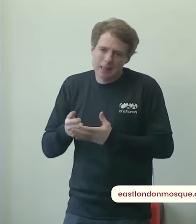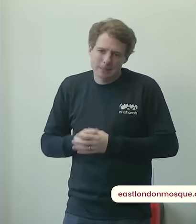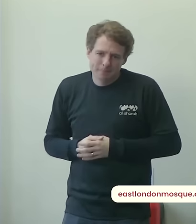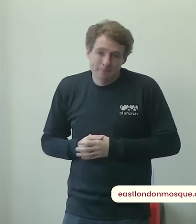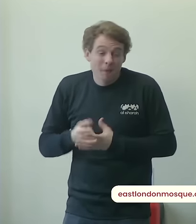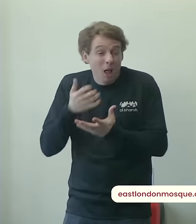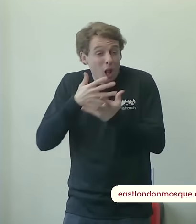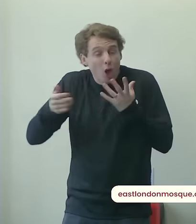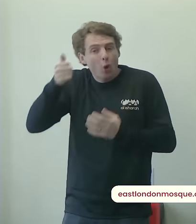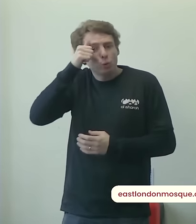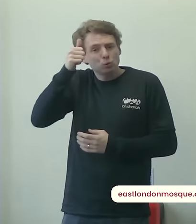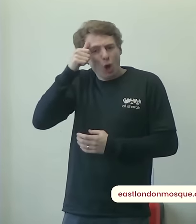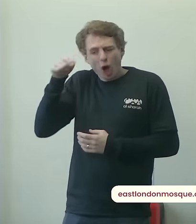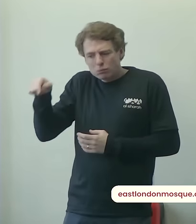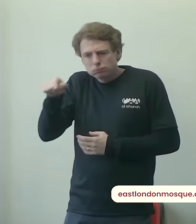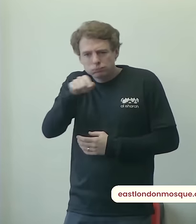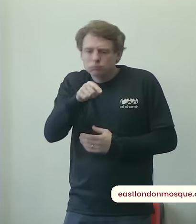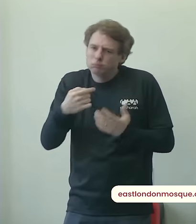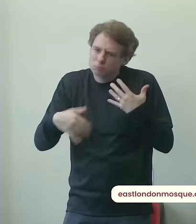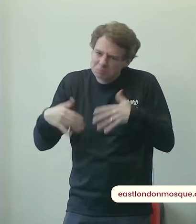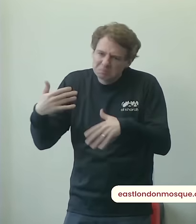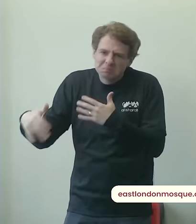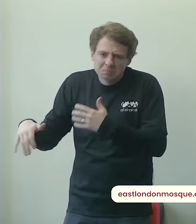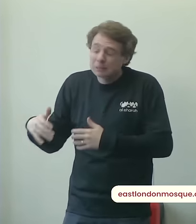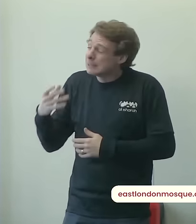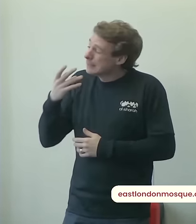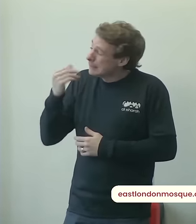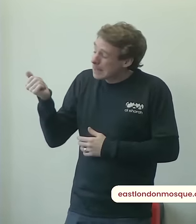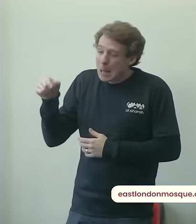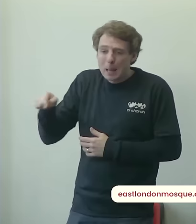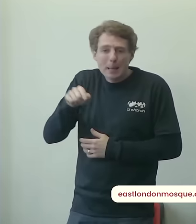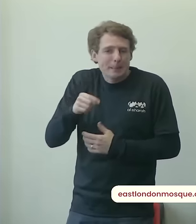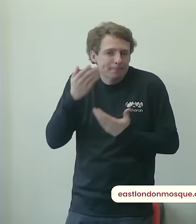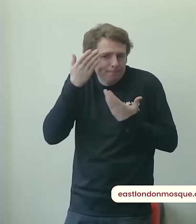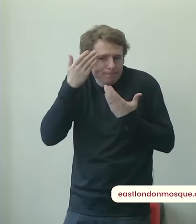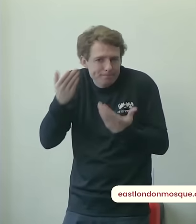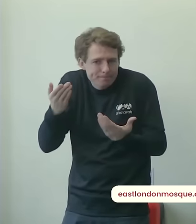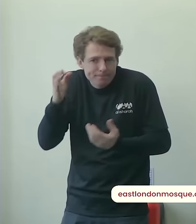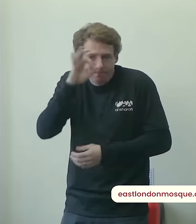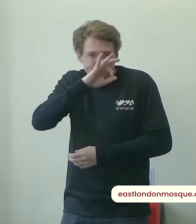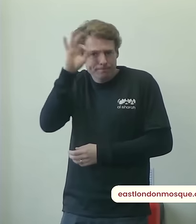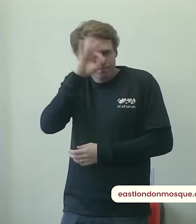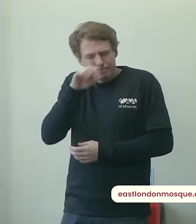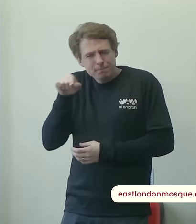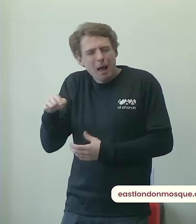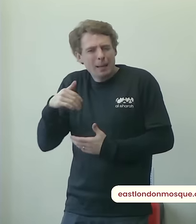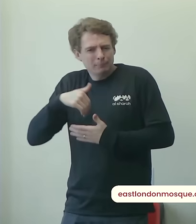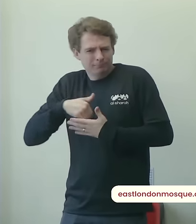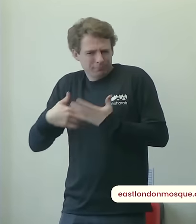of they are struggling in the cause of justice and goodness in the cause of allah subhanahu wa ta'ala may